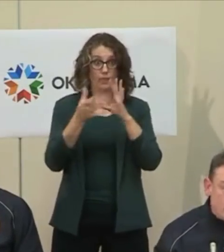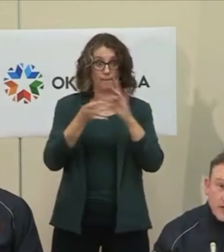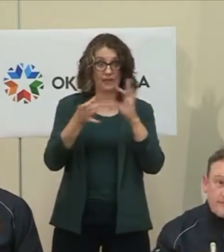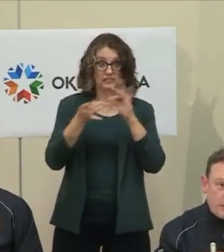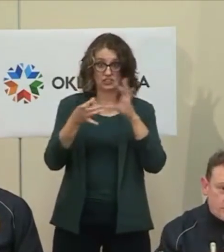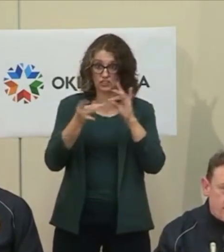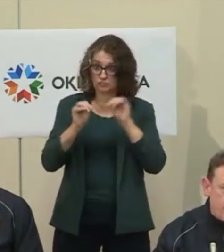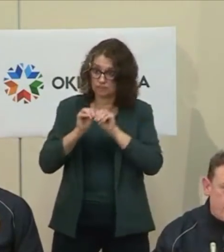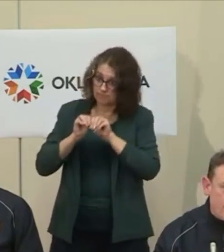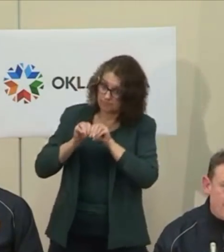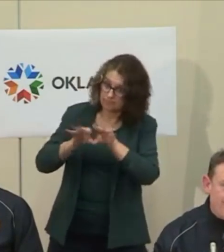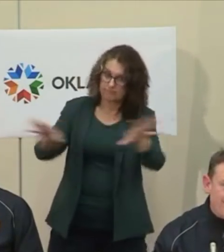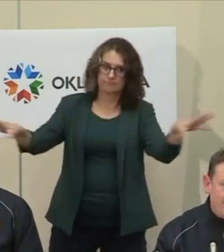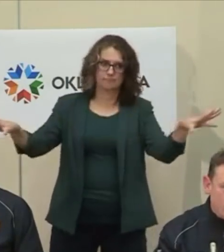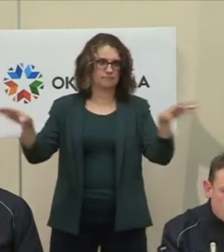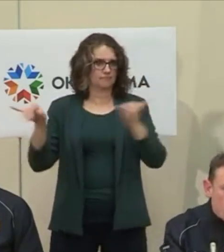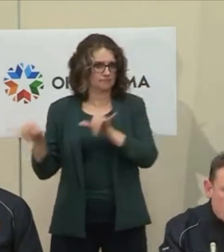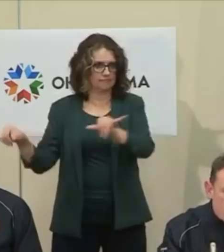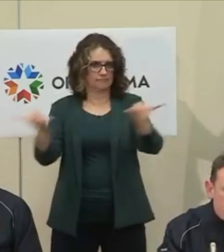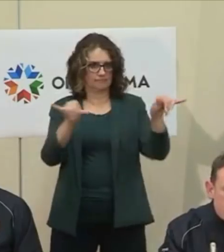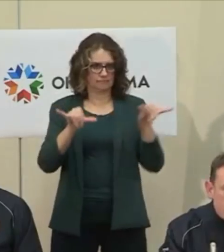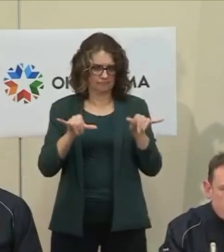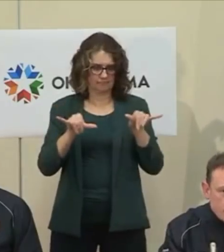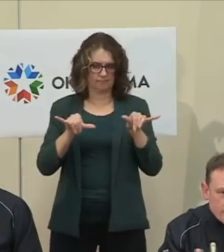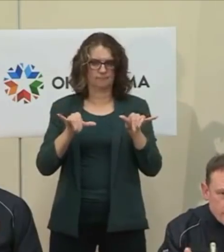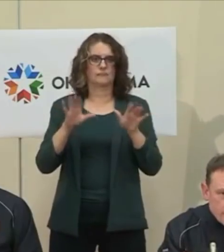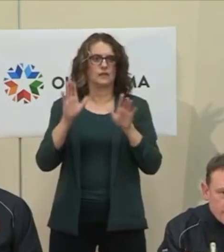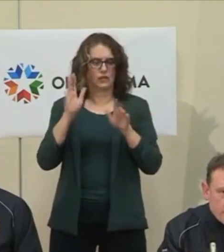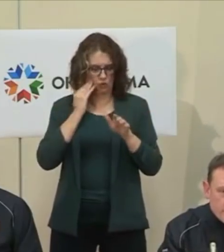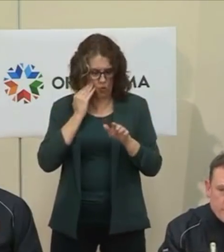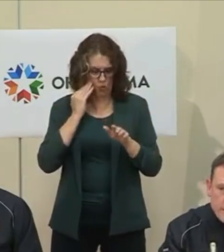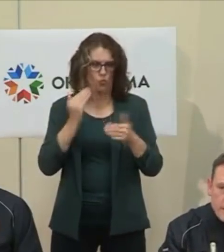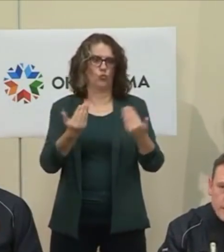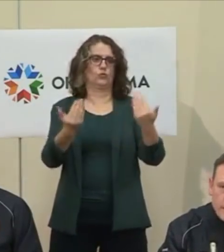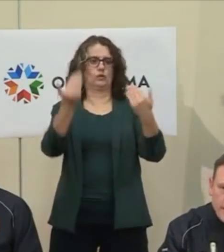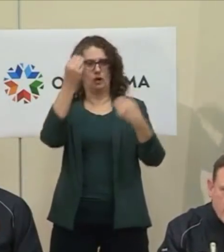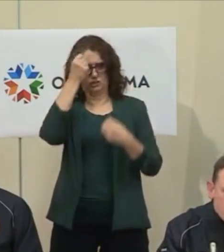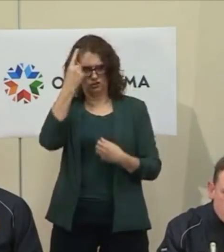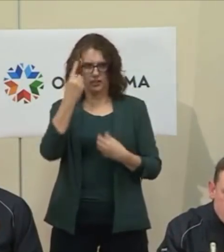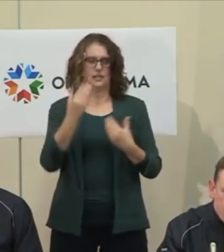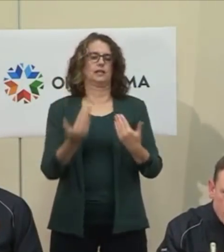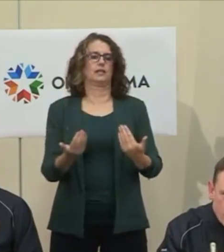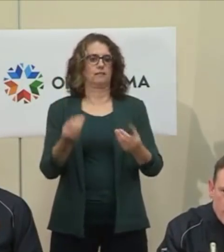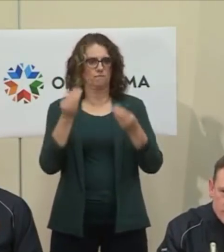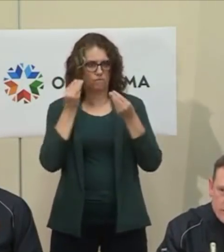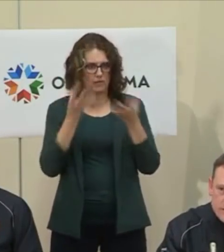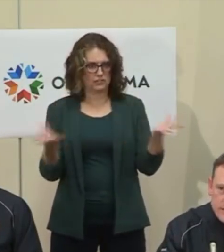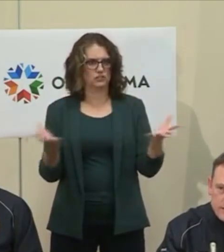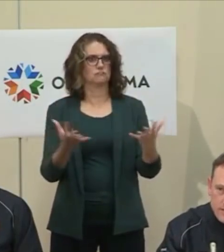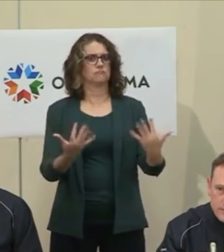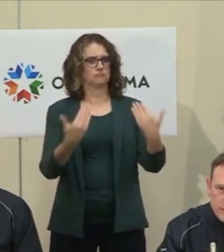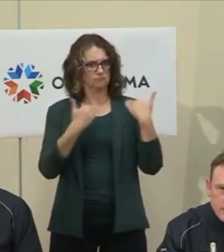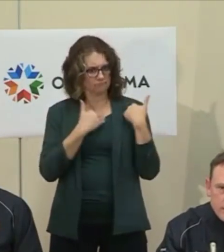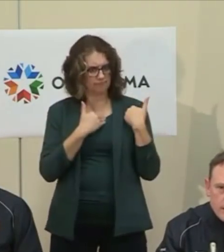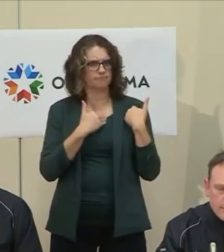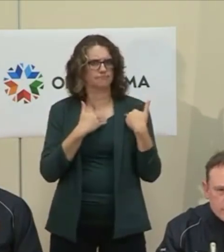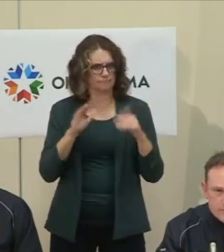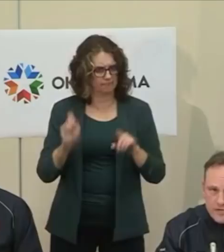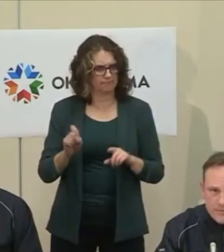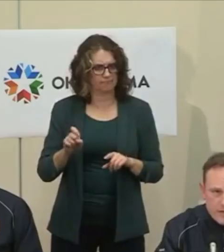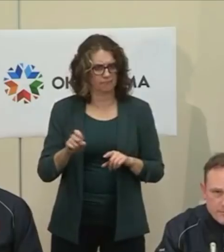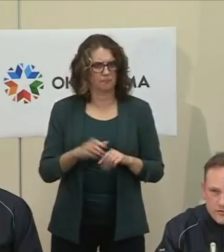and a lot of folks are taking on new roles, both within our health department. And I would also say that across the state government,